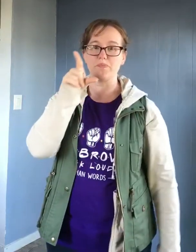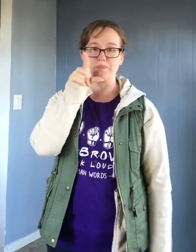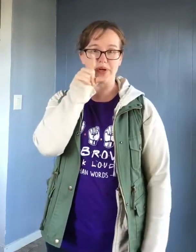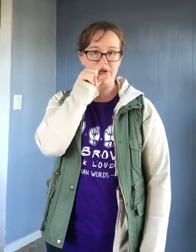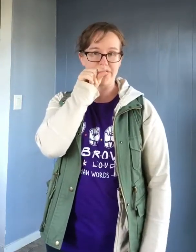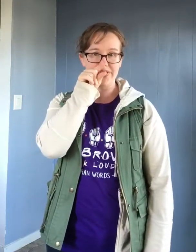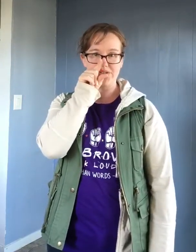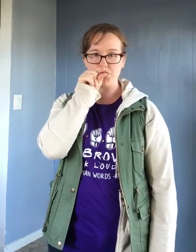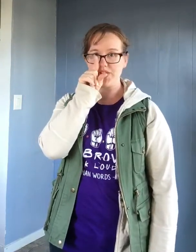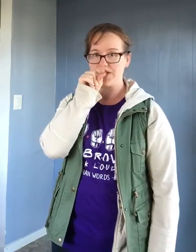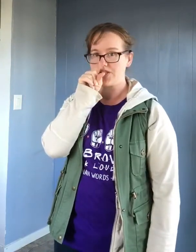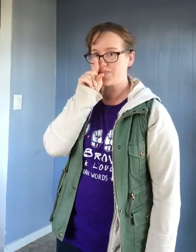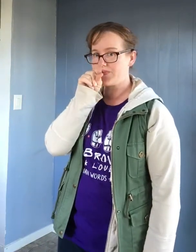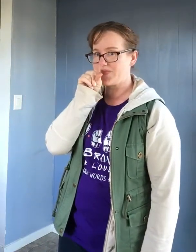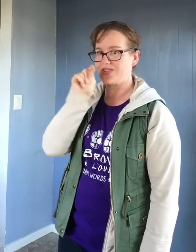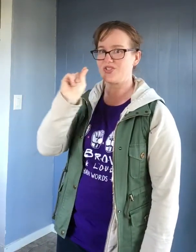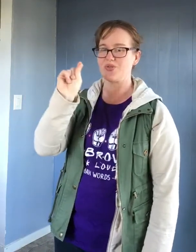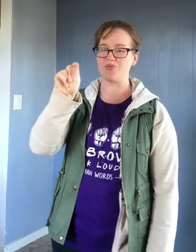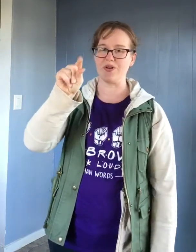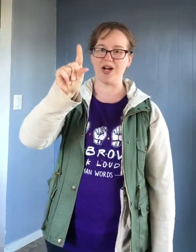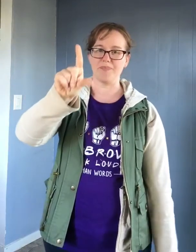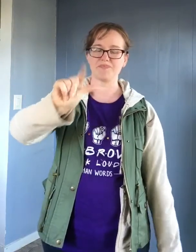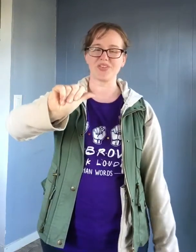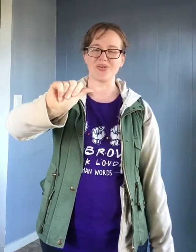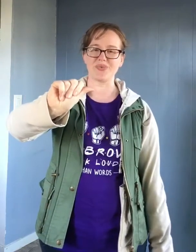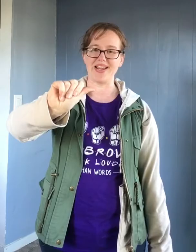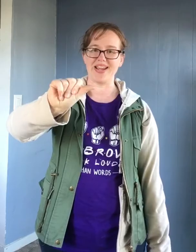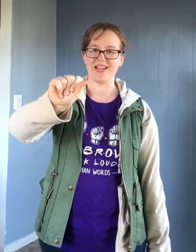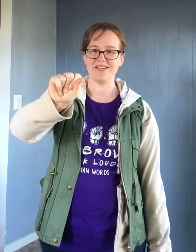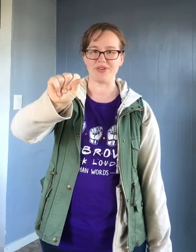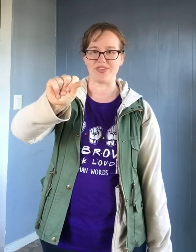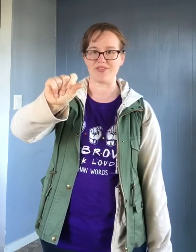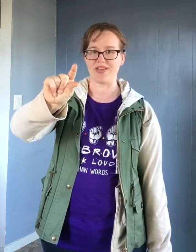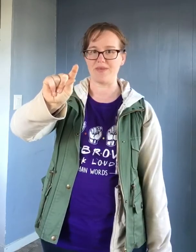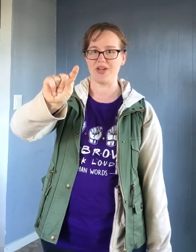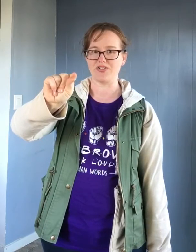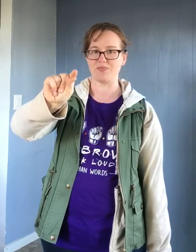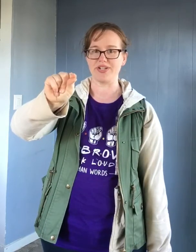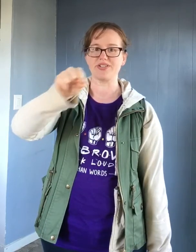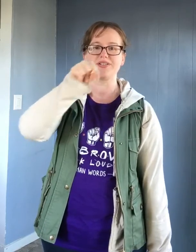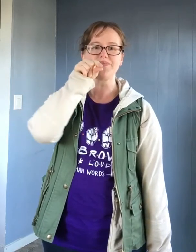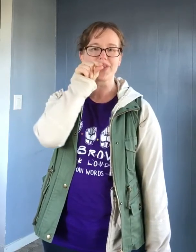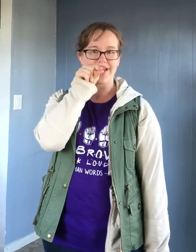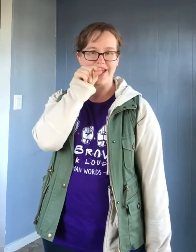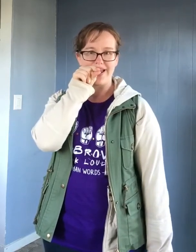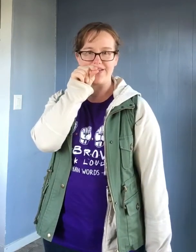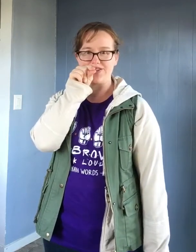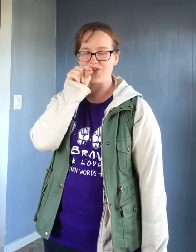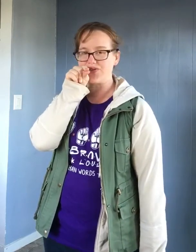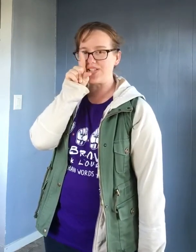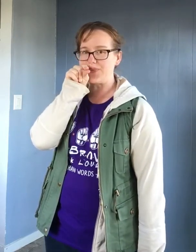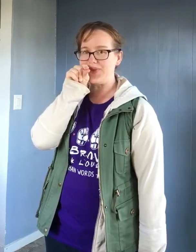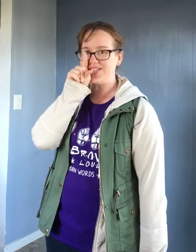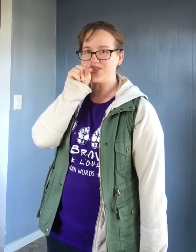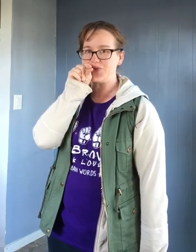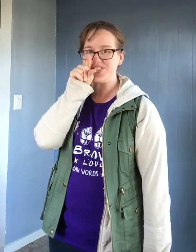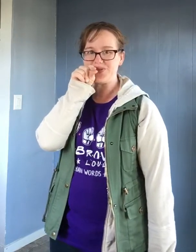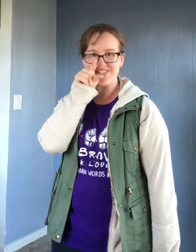bird. Tweet. Two, um, your right hand with your thumb and your pointer. And shows the little beak. Tweet, tweet,